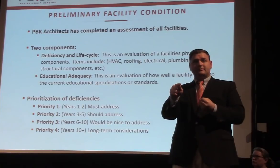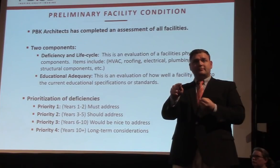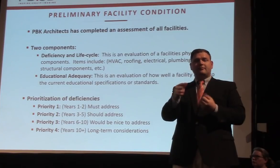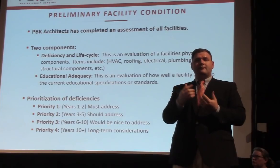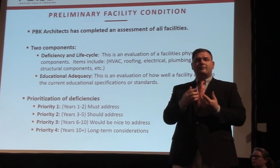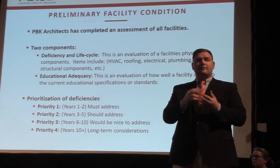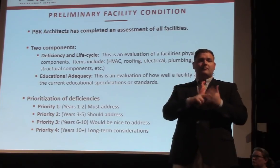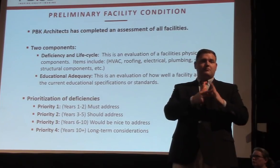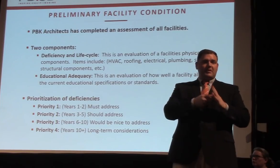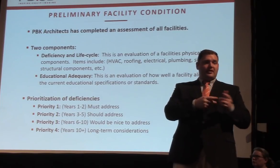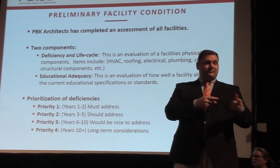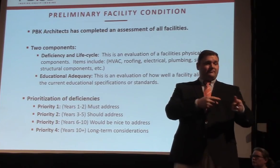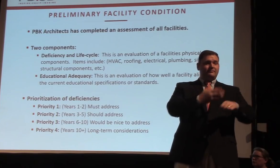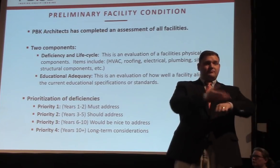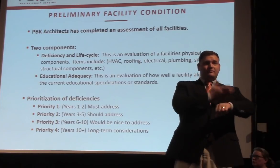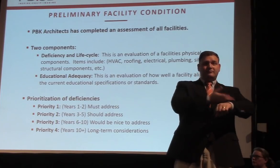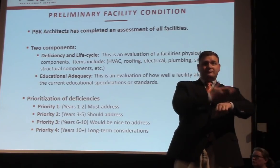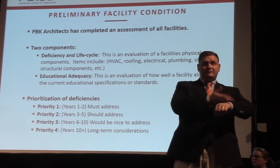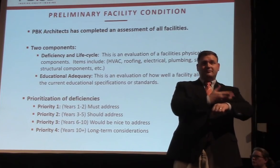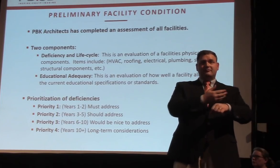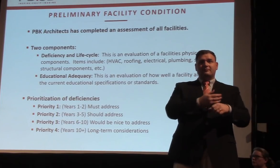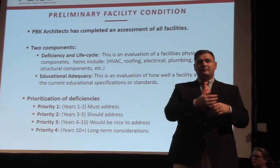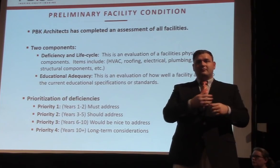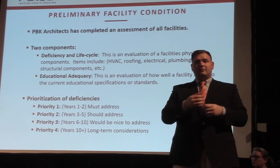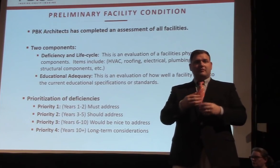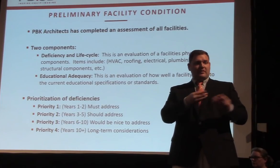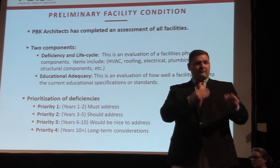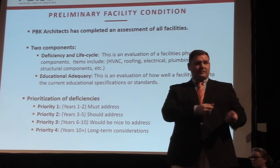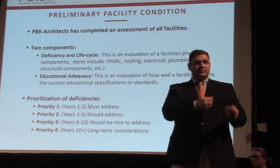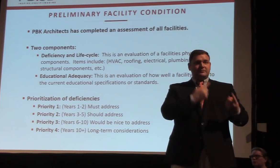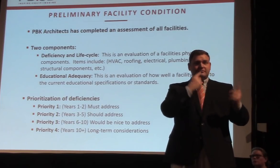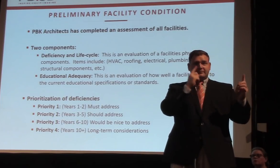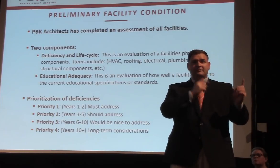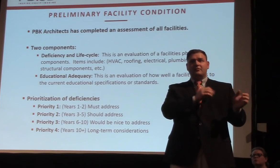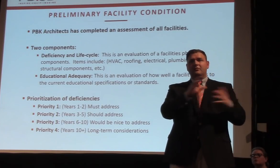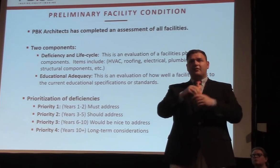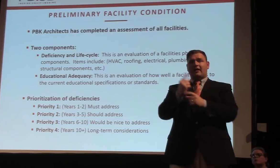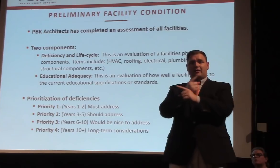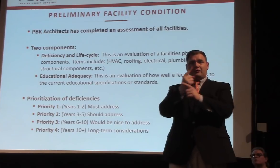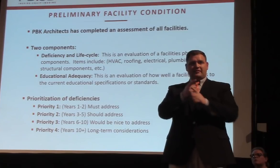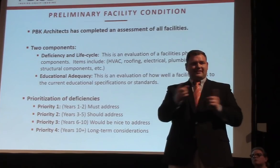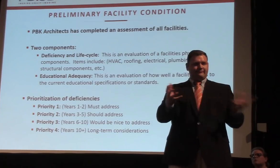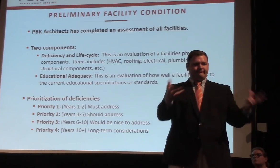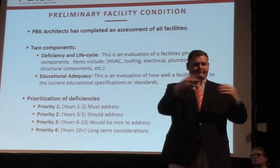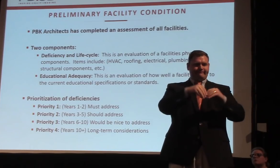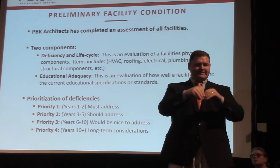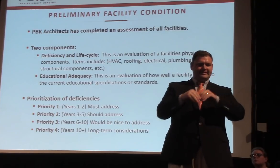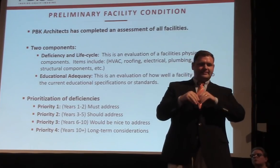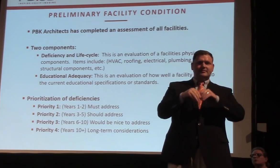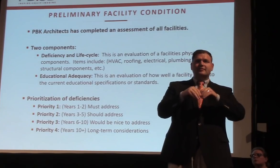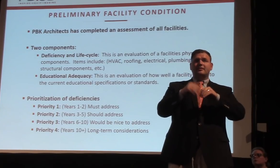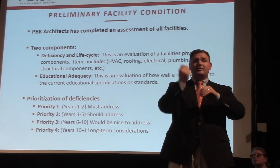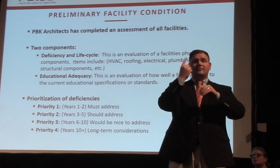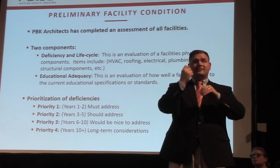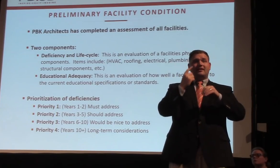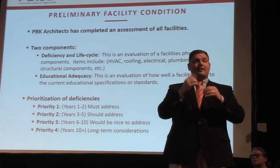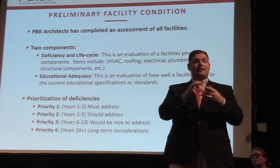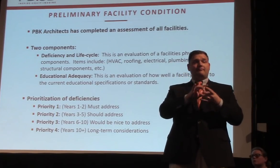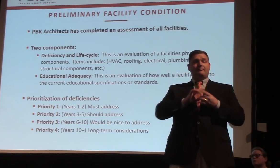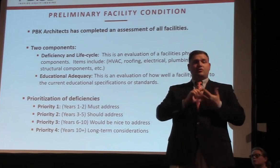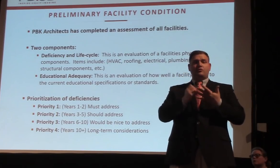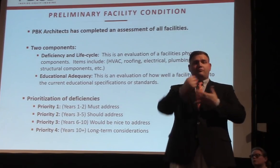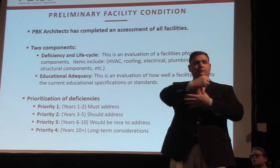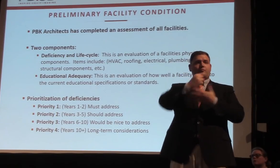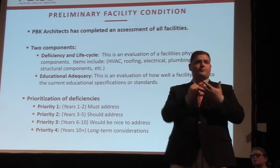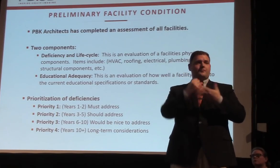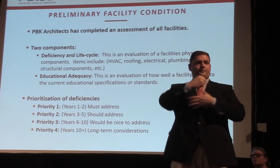cycle and efficiency costs with the adequacy. They're two completely separate scores. All of those deficiencies are prioritized. We have priority one